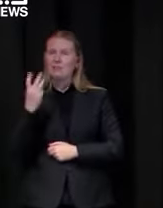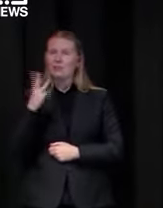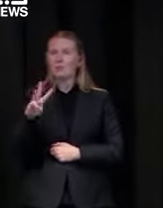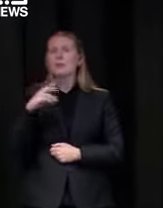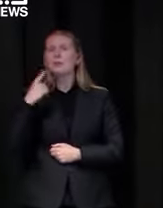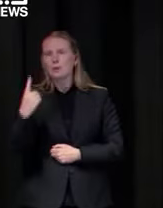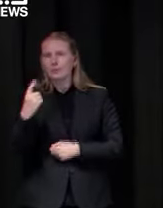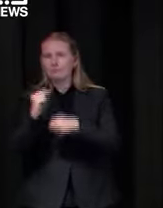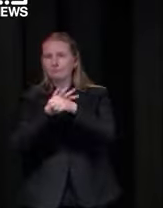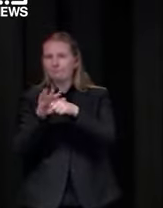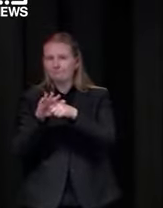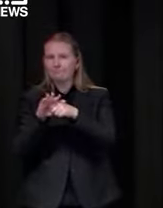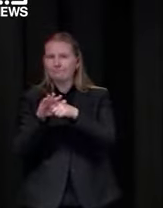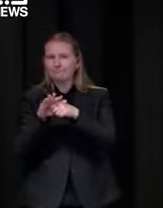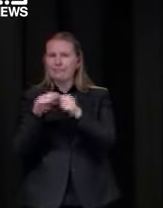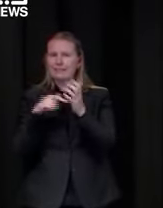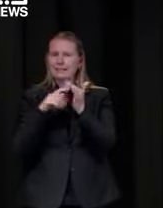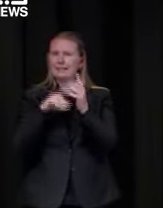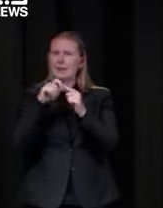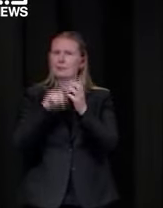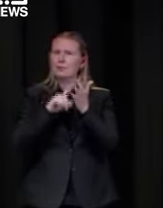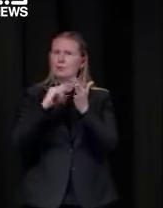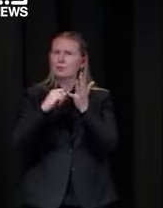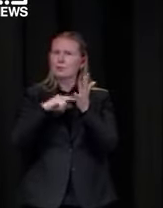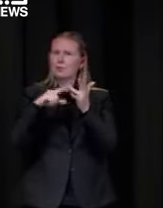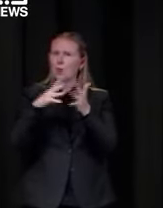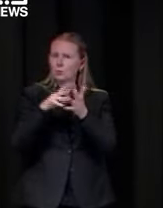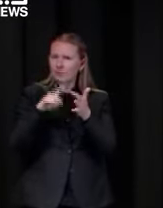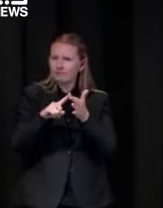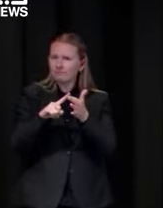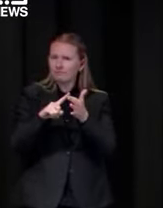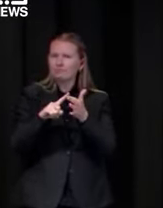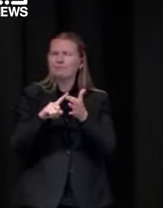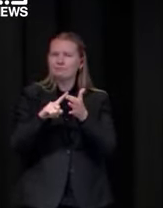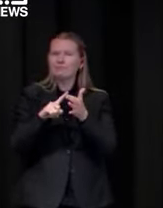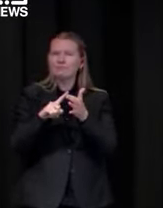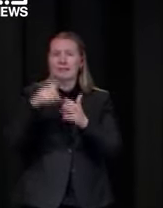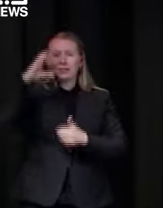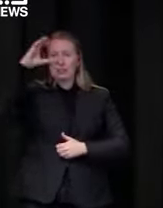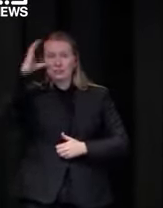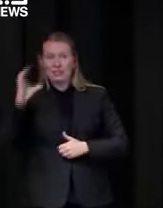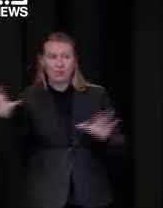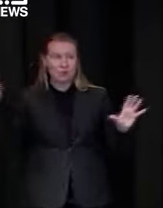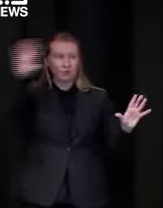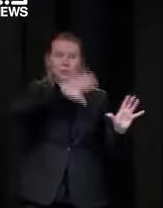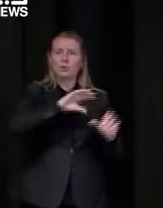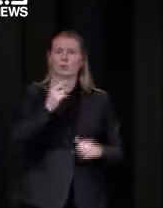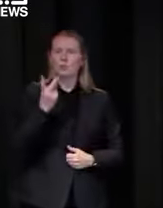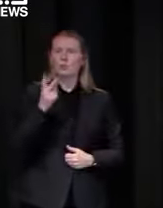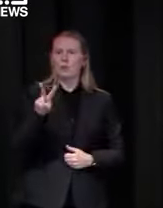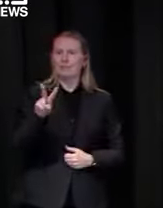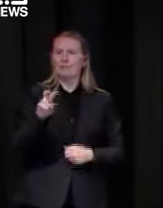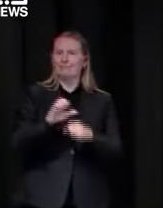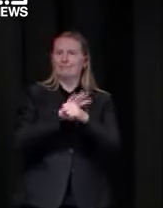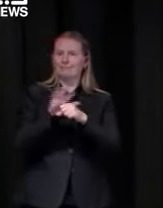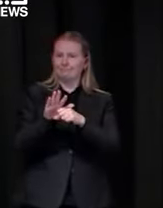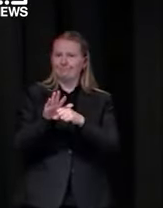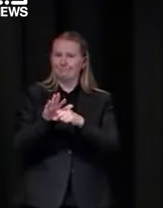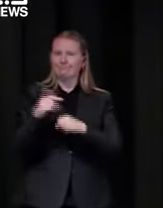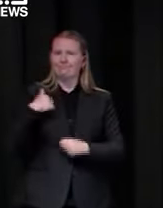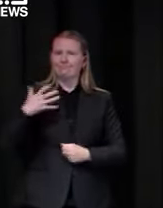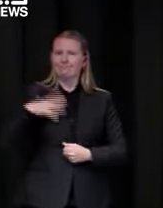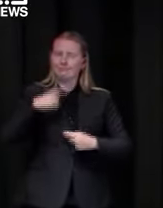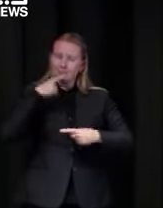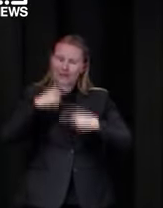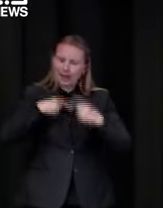cases particularly in templestowe and in regional vic there are 20 cases overnight and i'll just spend a bit more time on